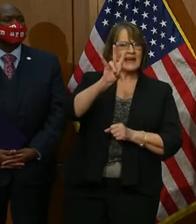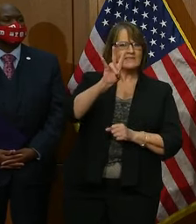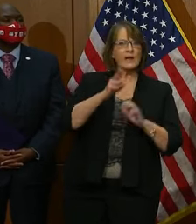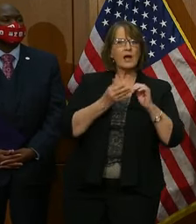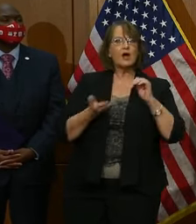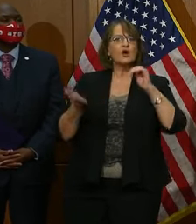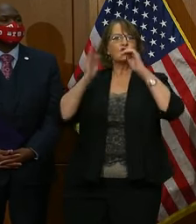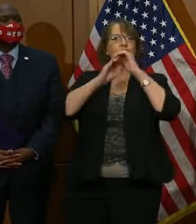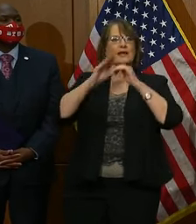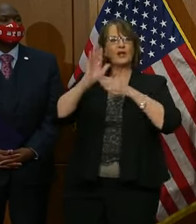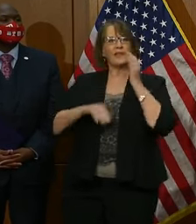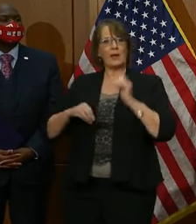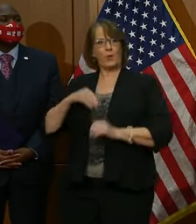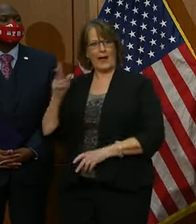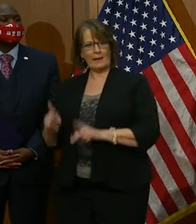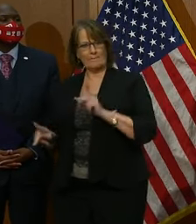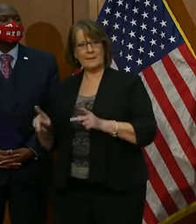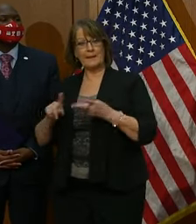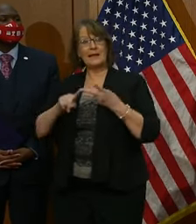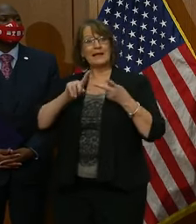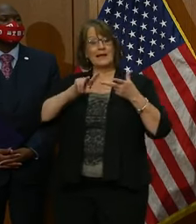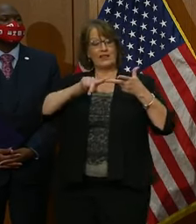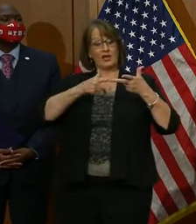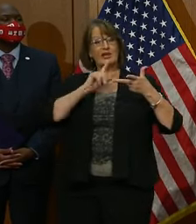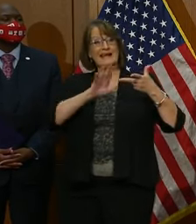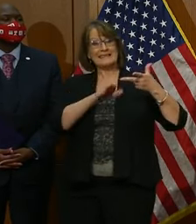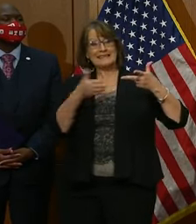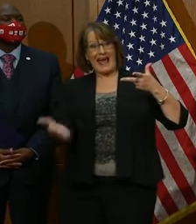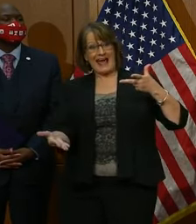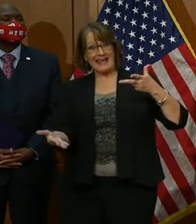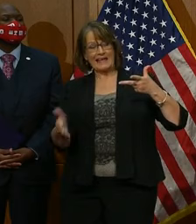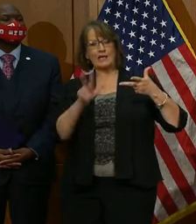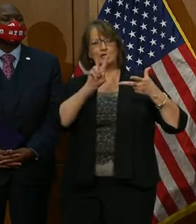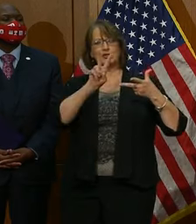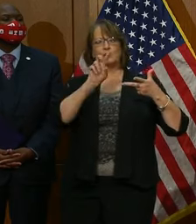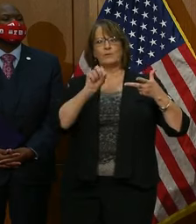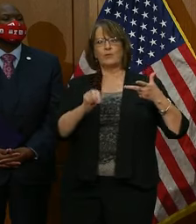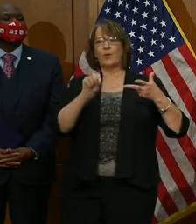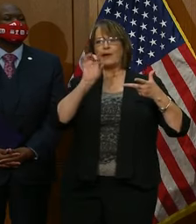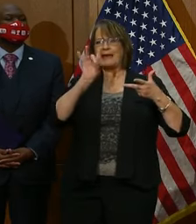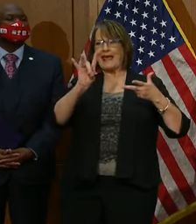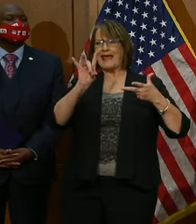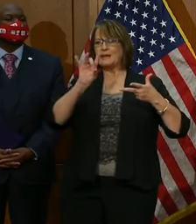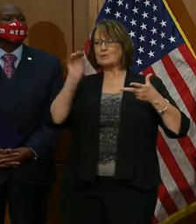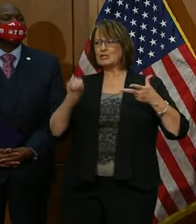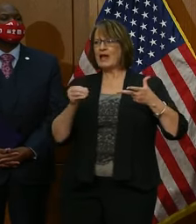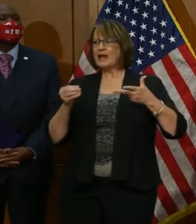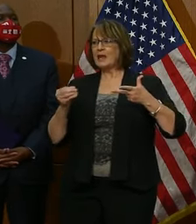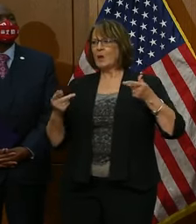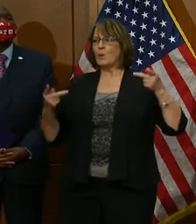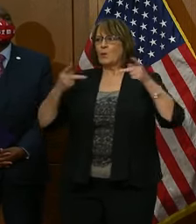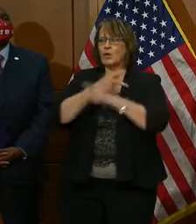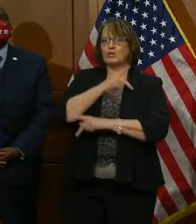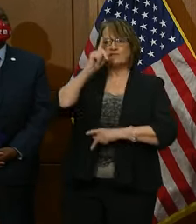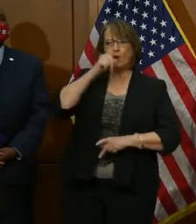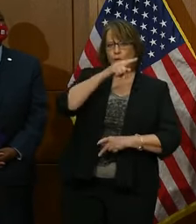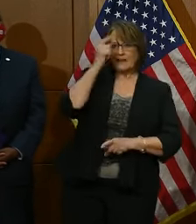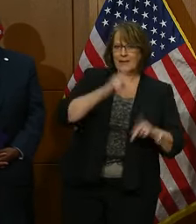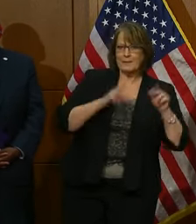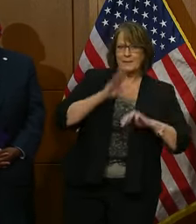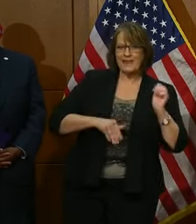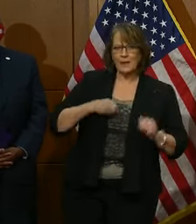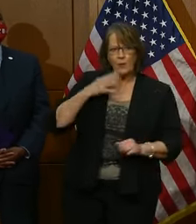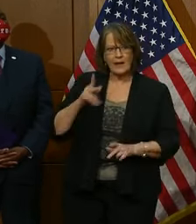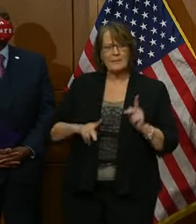whites. And dying from COVID, 2.8 times greater than the odds for whites. So please get vaccinated.